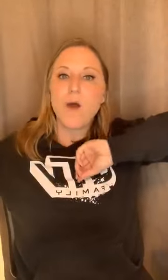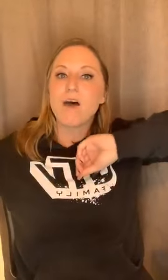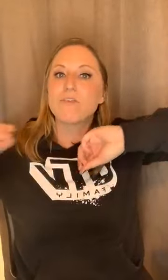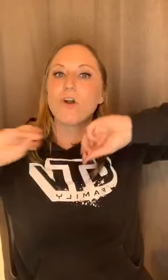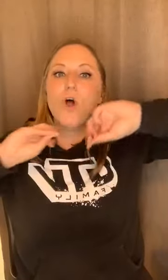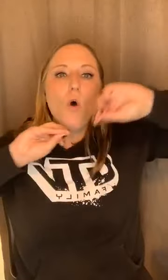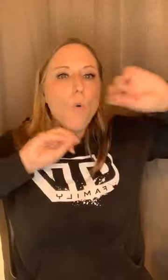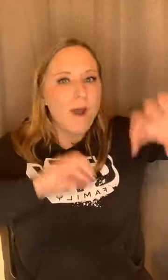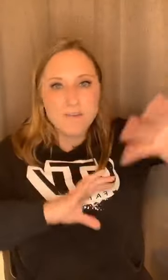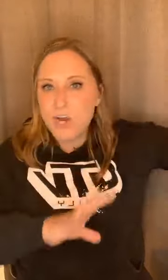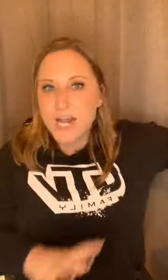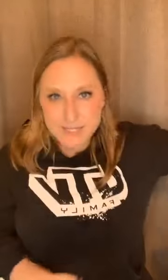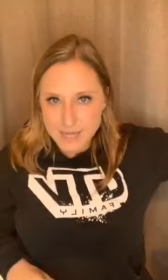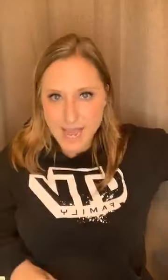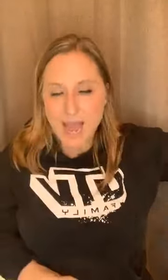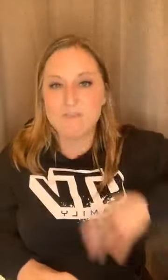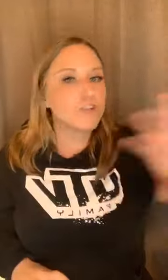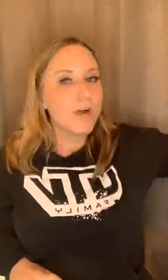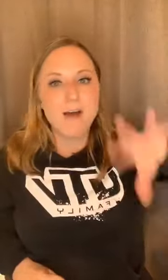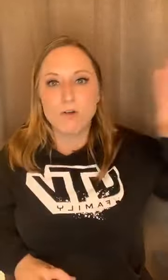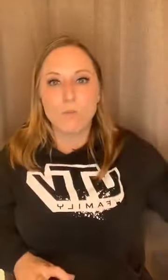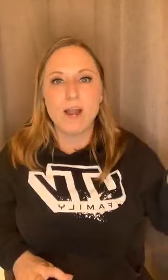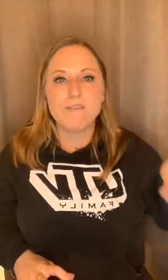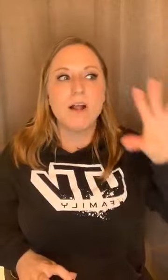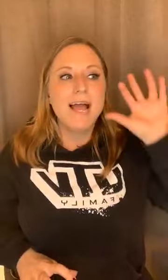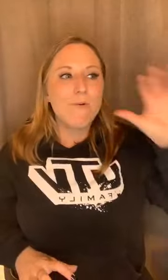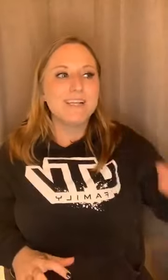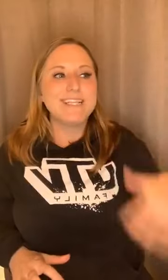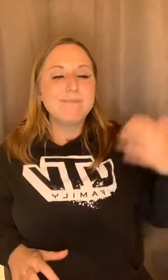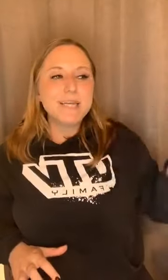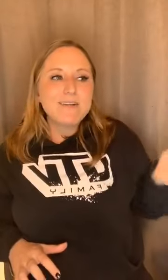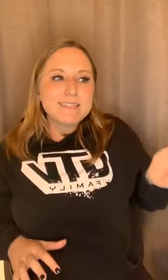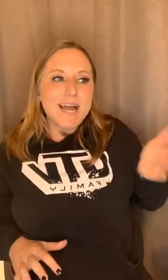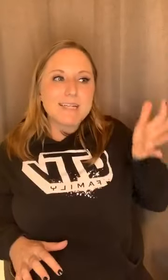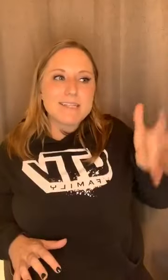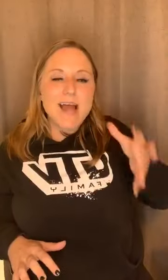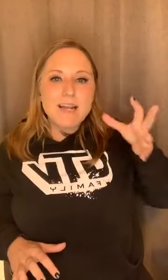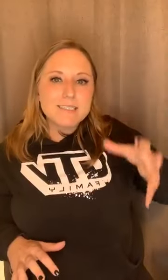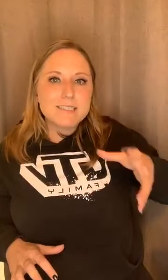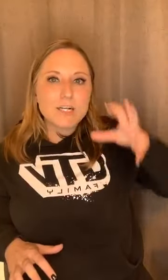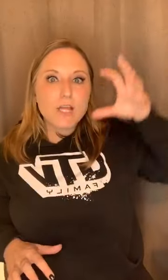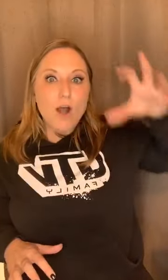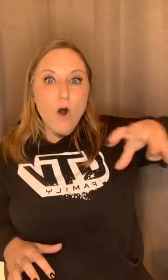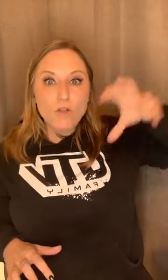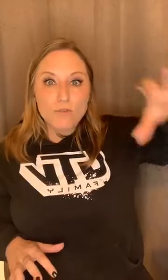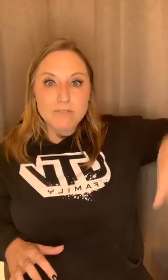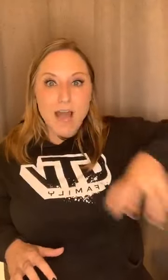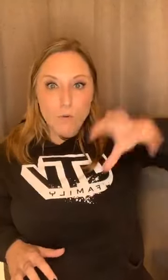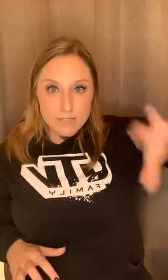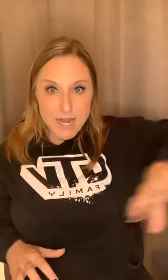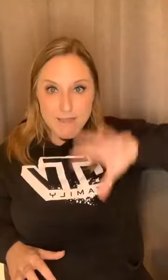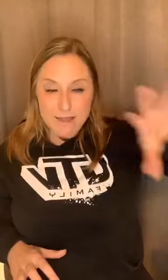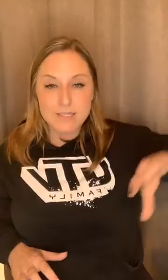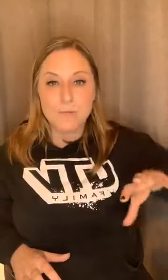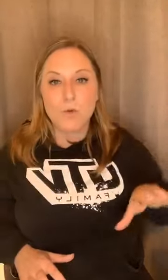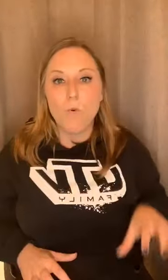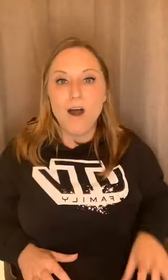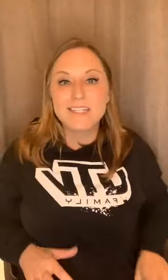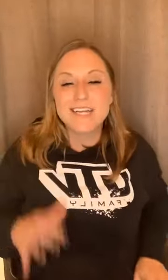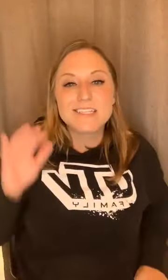after whatever it is that they have, the travel or whatever. When deep down inside, it's not necessarily all of those outside things that we want. It's